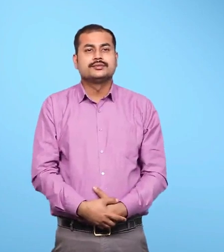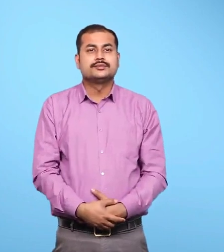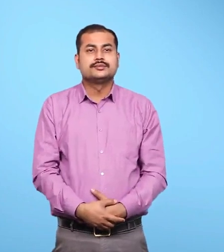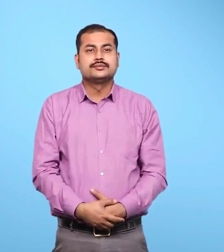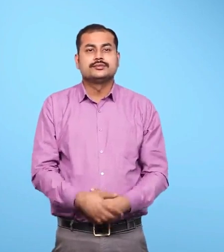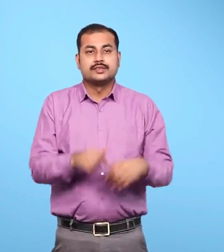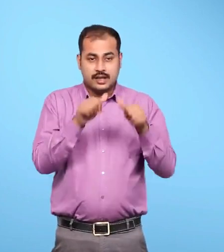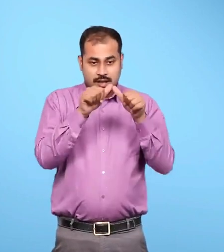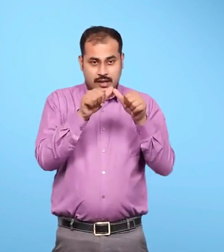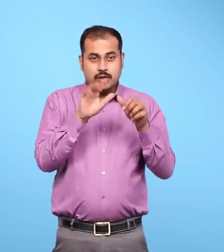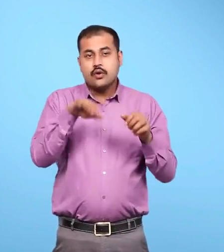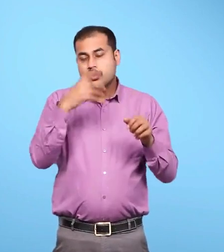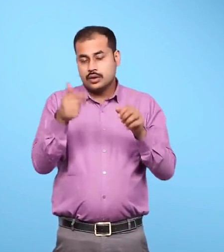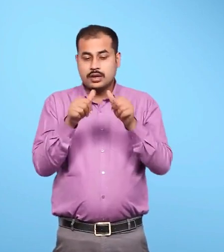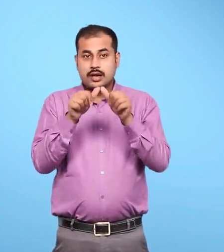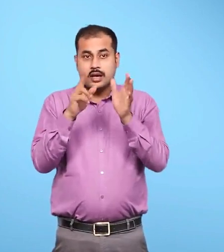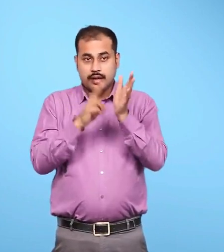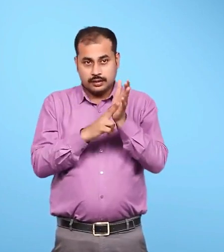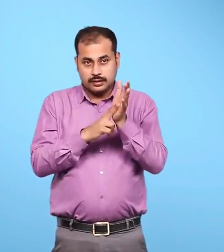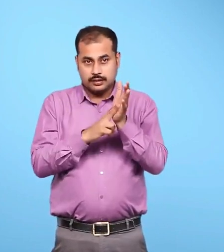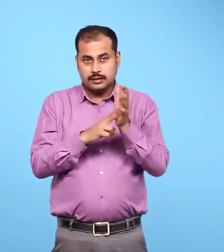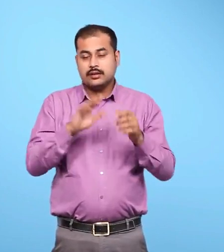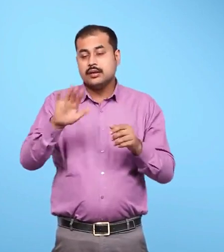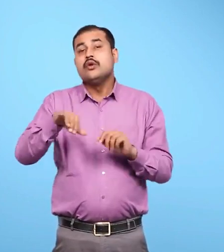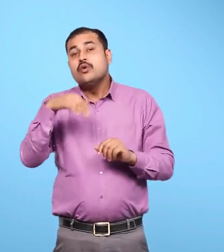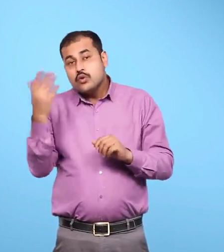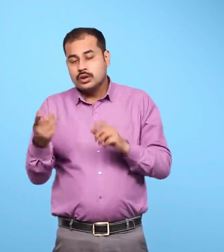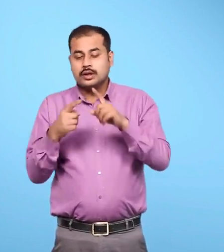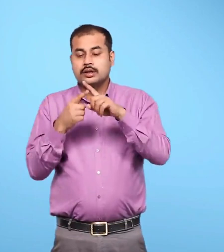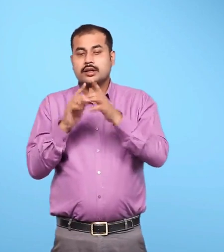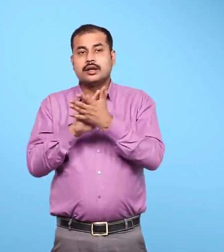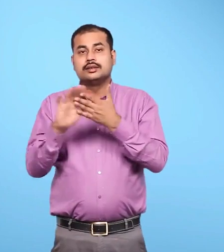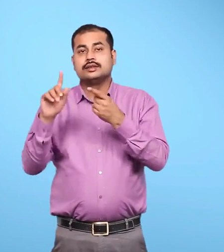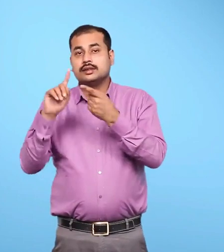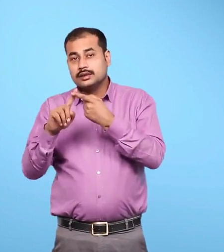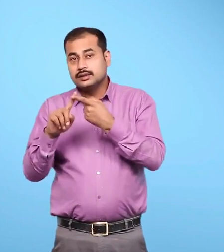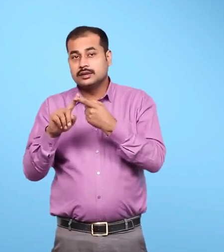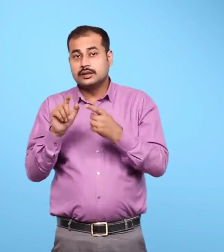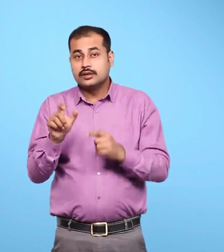A, Anne and the are called articles.